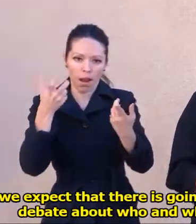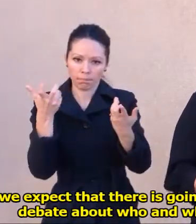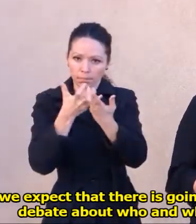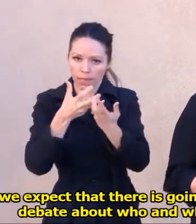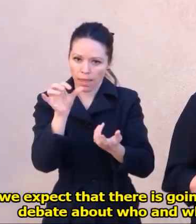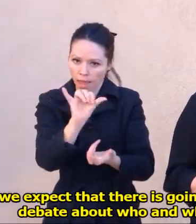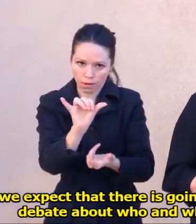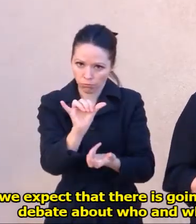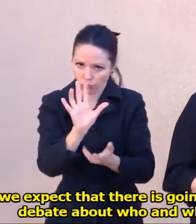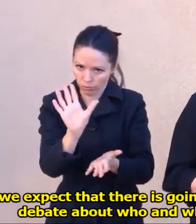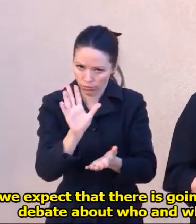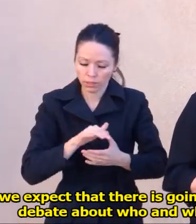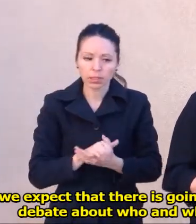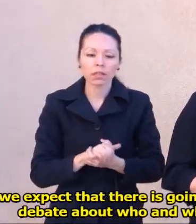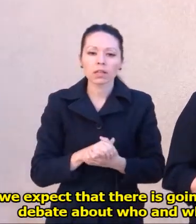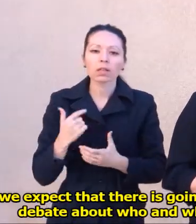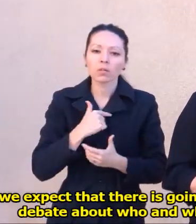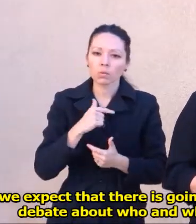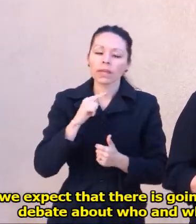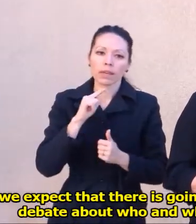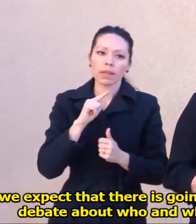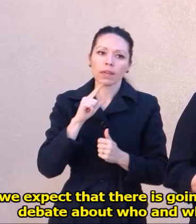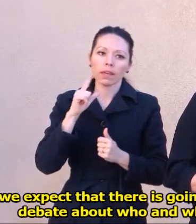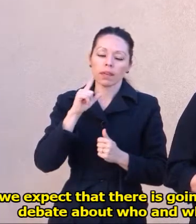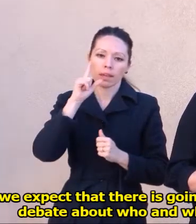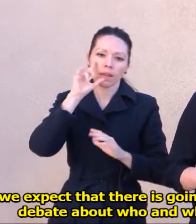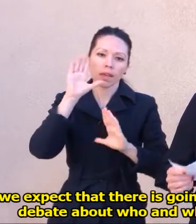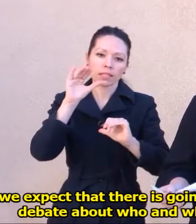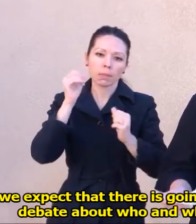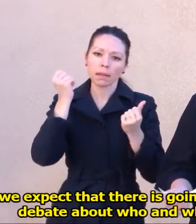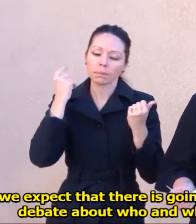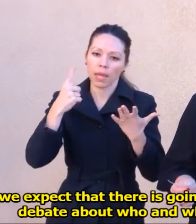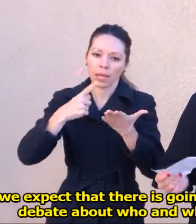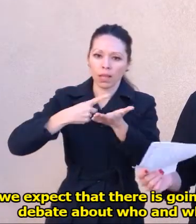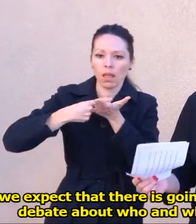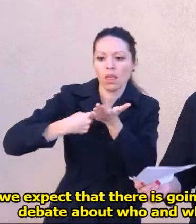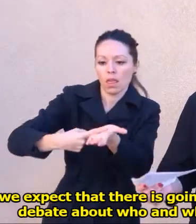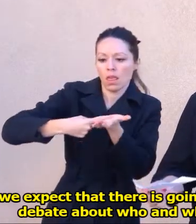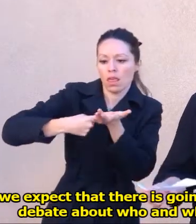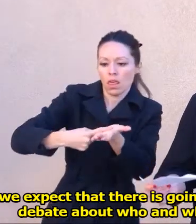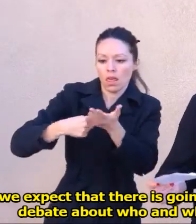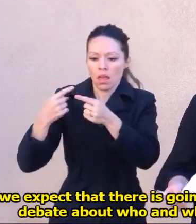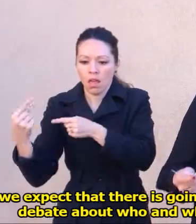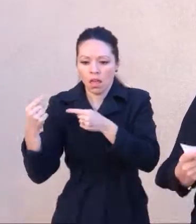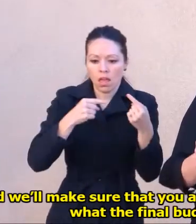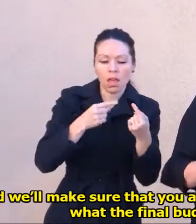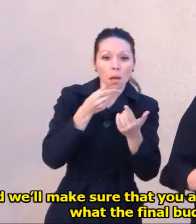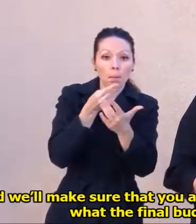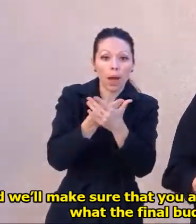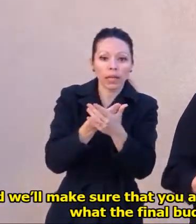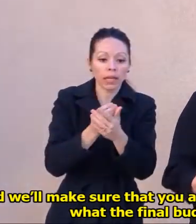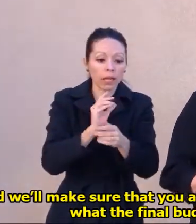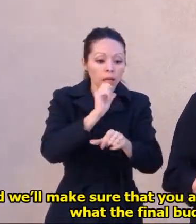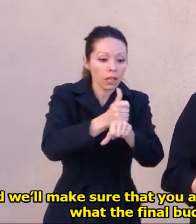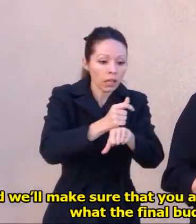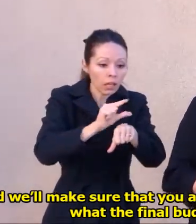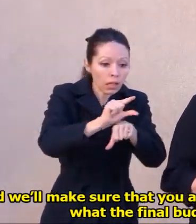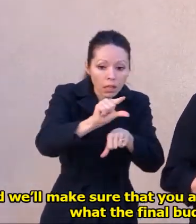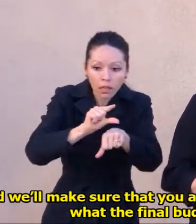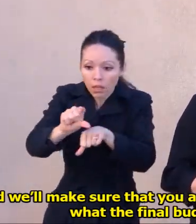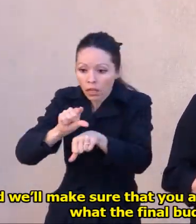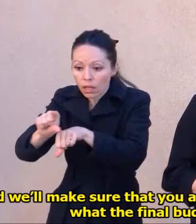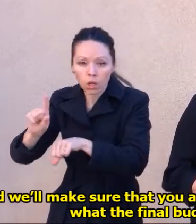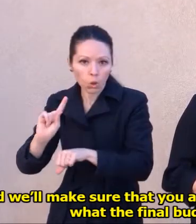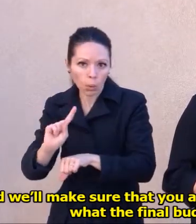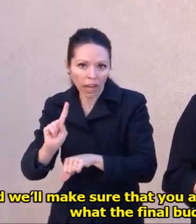we expect that there's going to be a lot of dialogue and debate about who and what should get funded, and we'll make sure that you